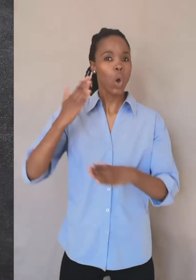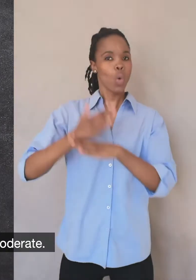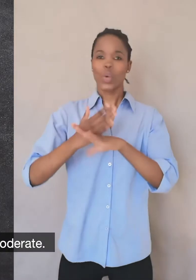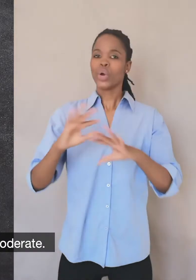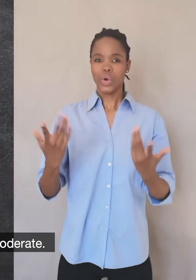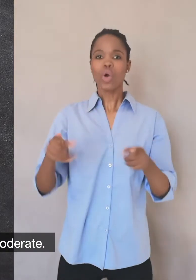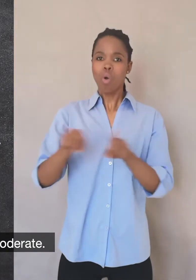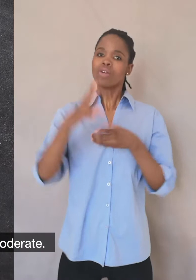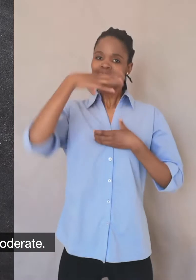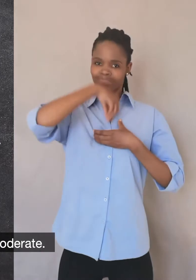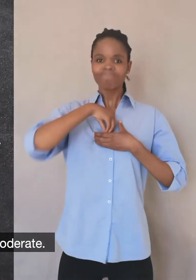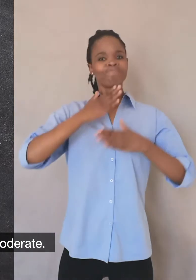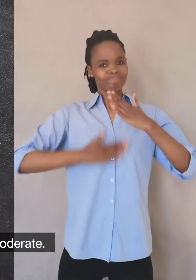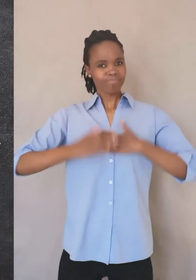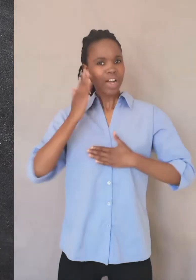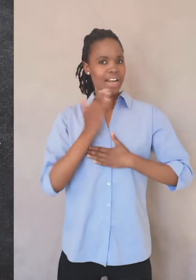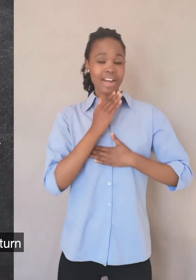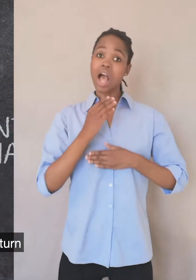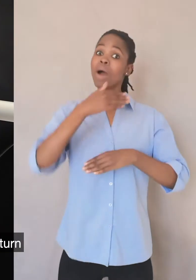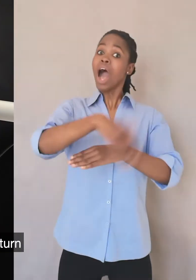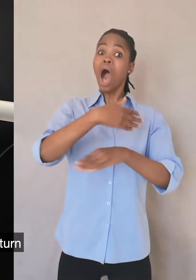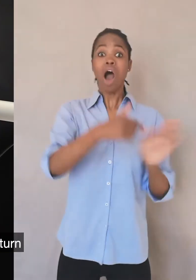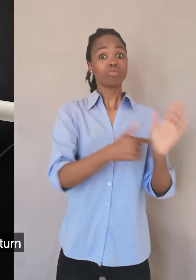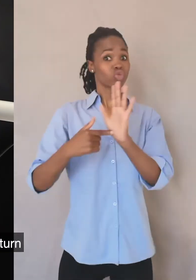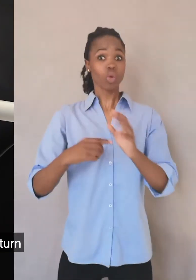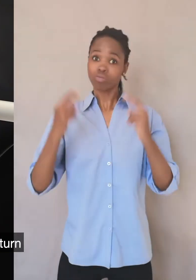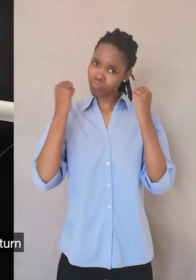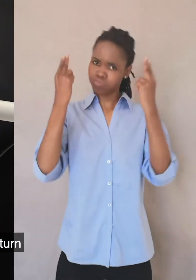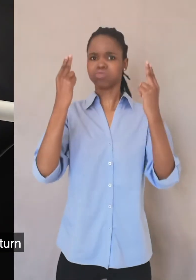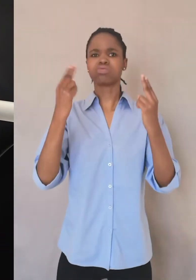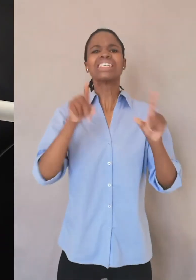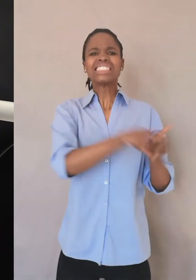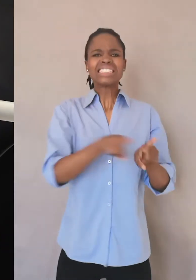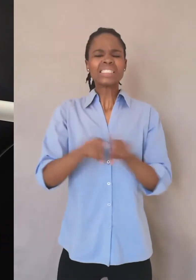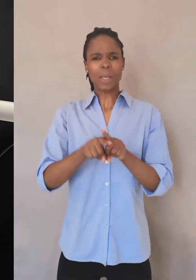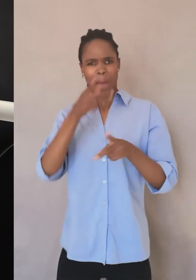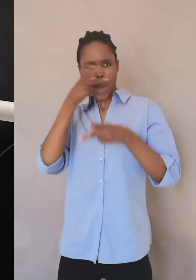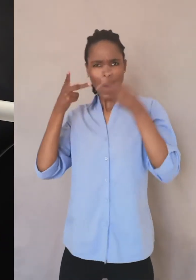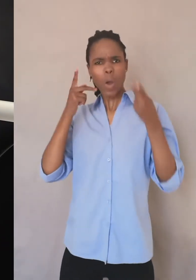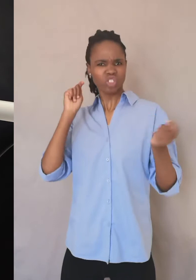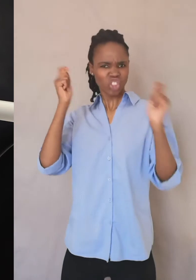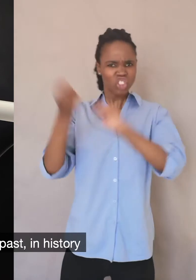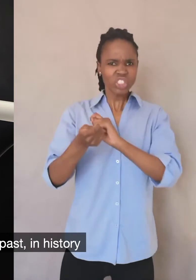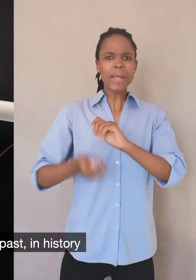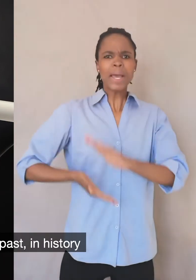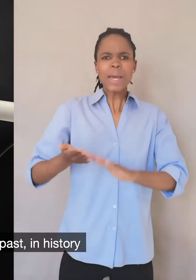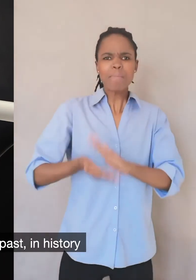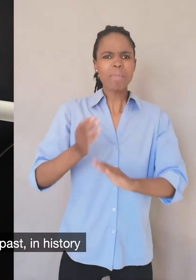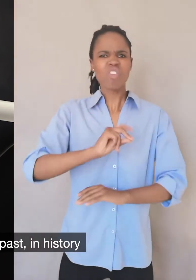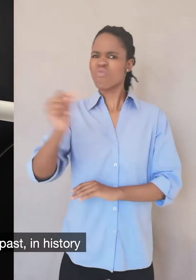outwardly compliant, moderate. And it's so, so hard to turn and to change what's been happening in the past in